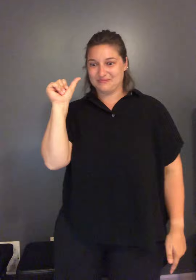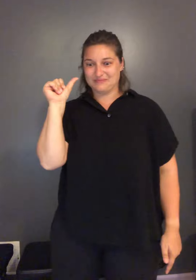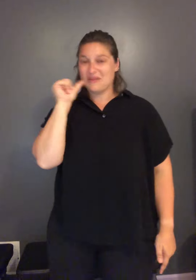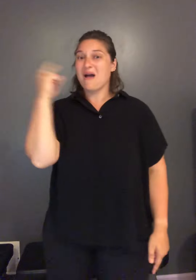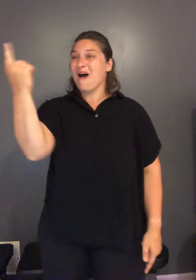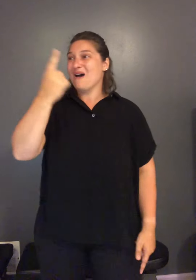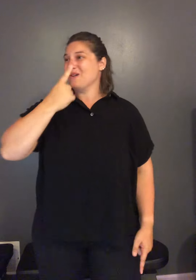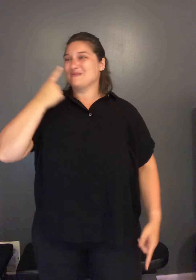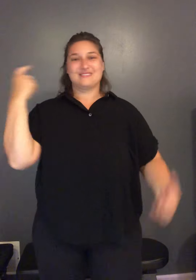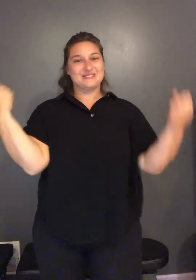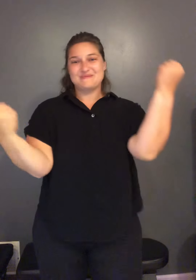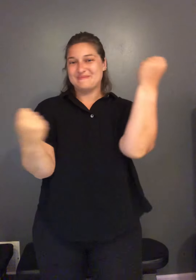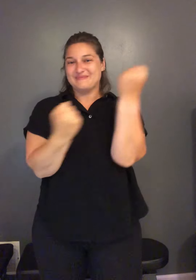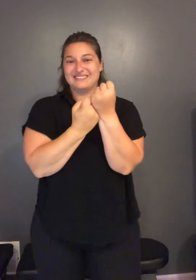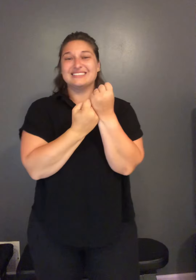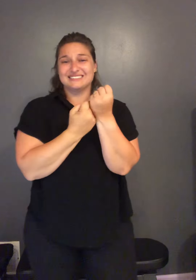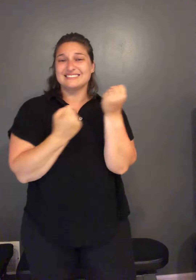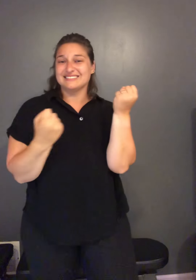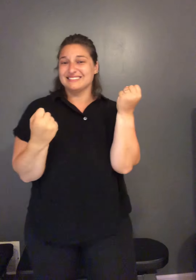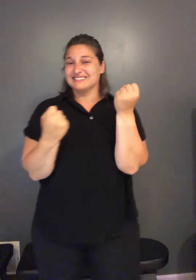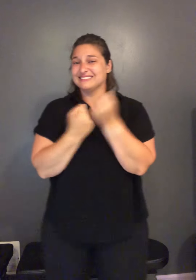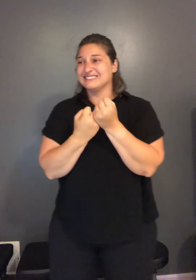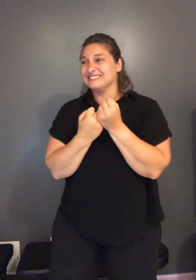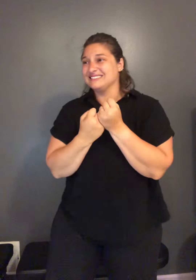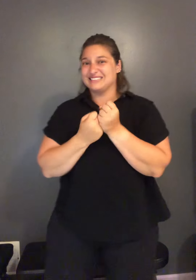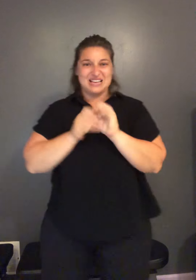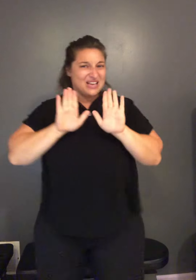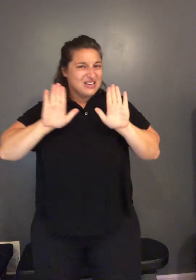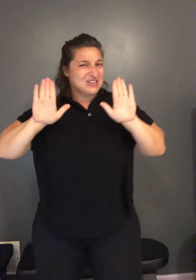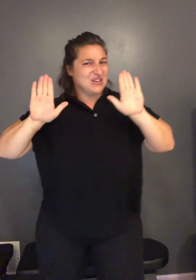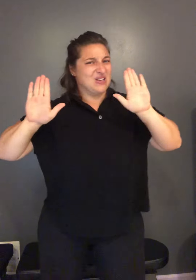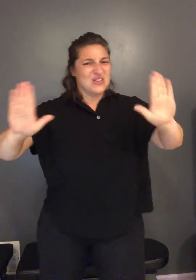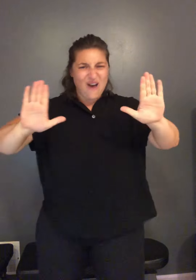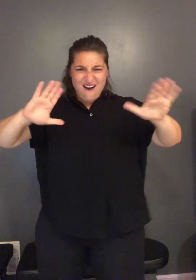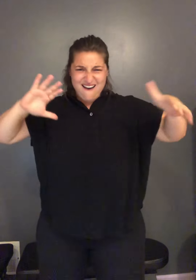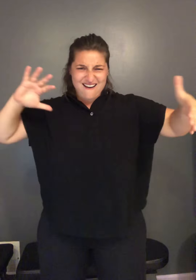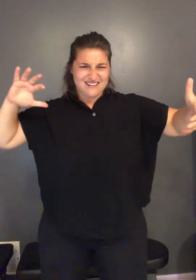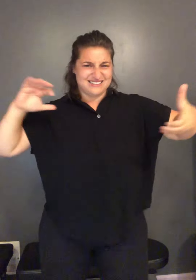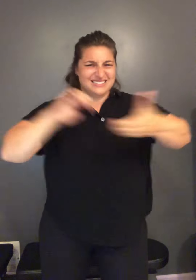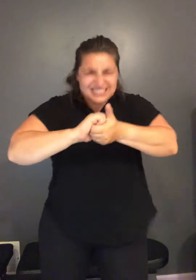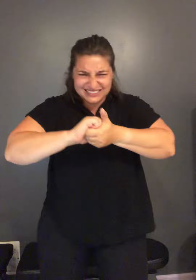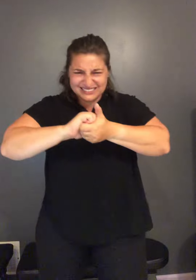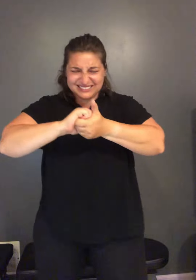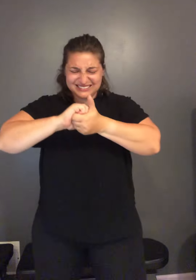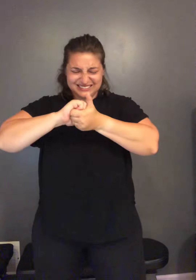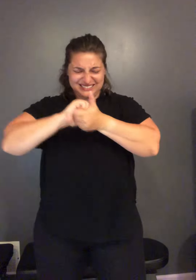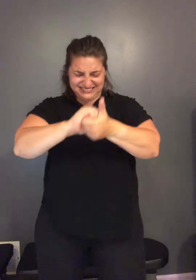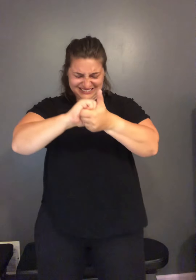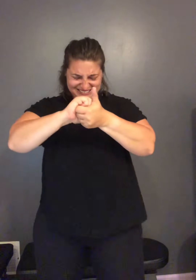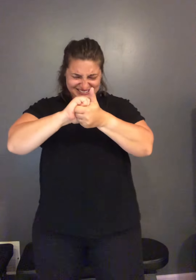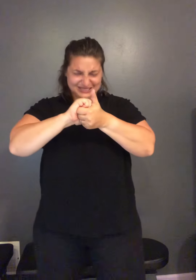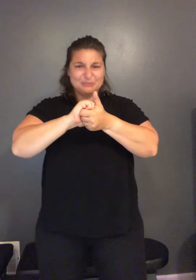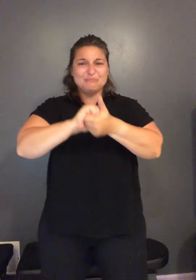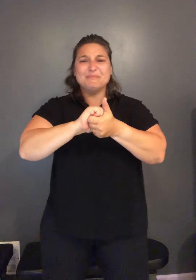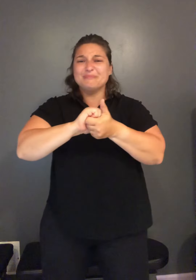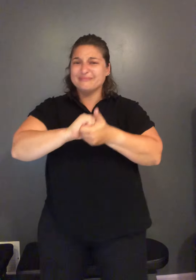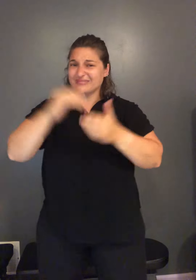joy joy joy joy joy joy joy You are the only that